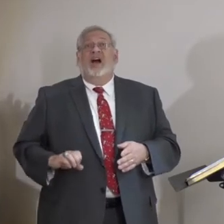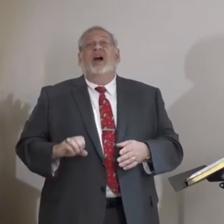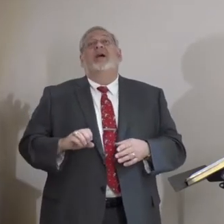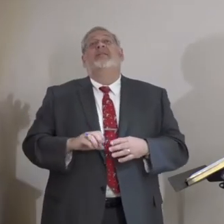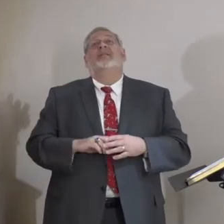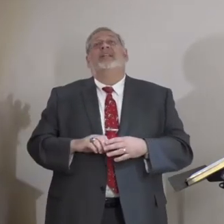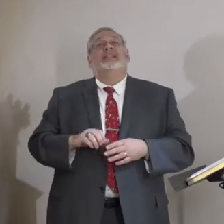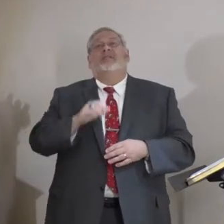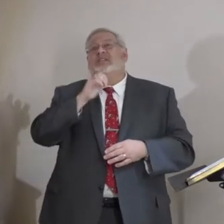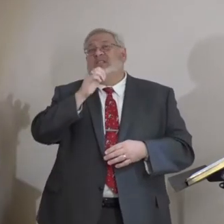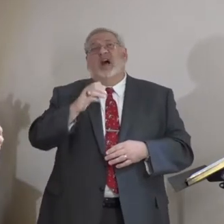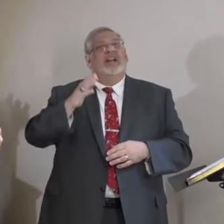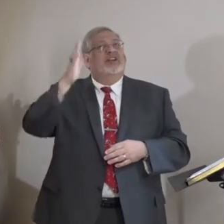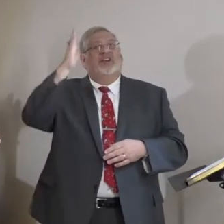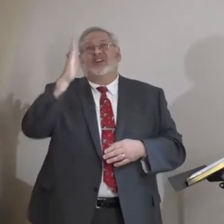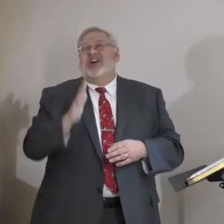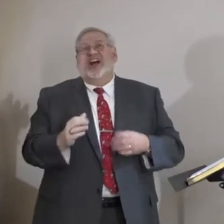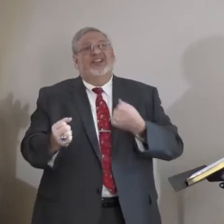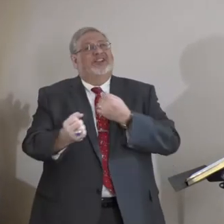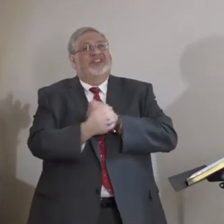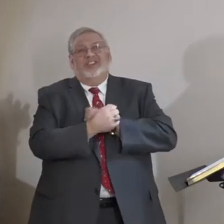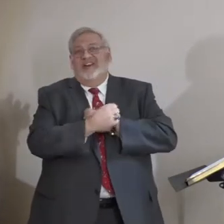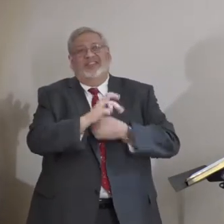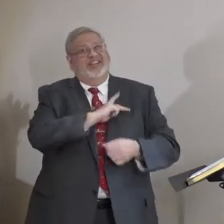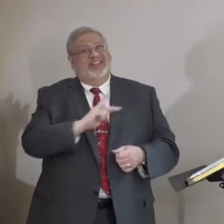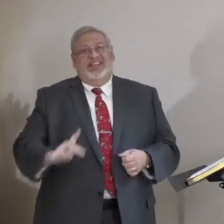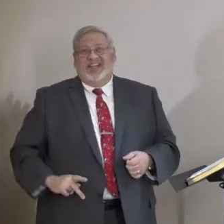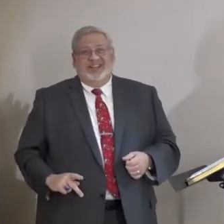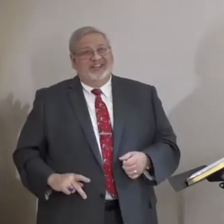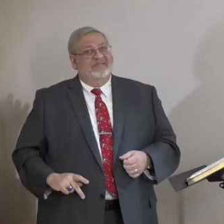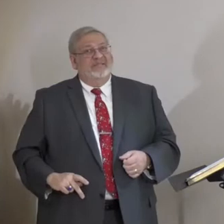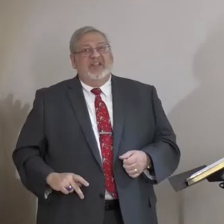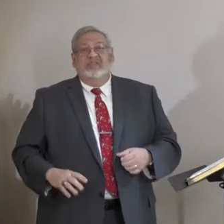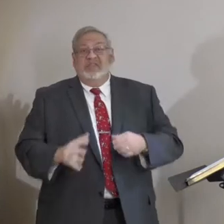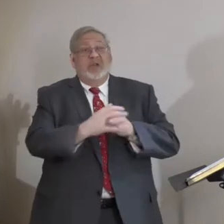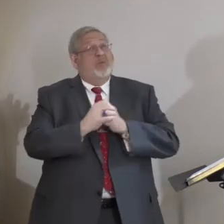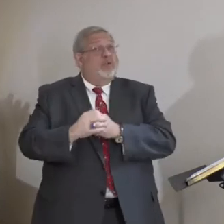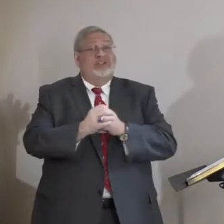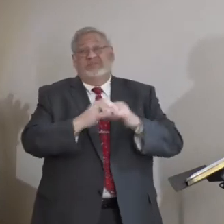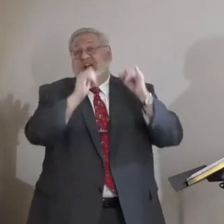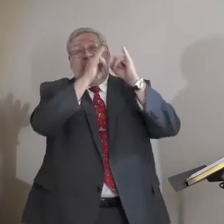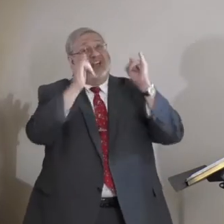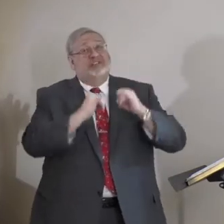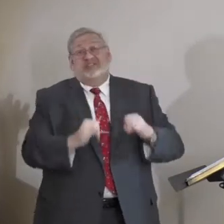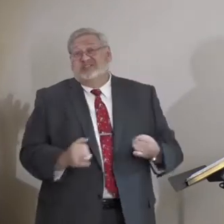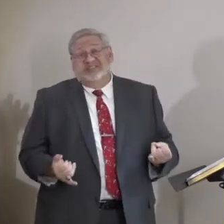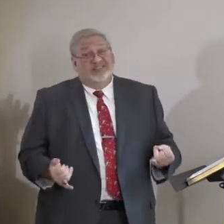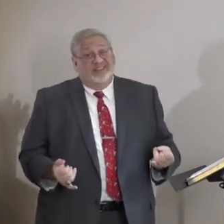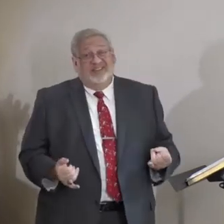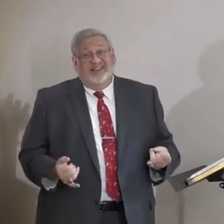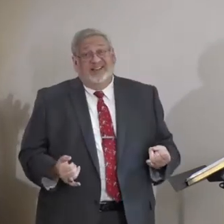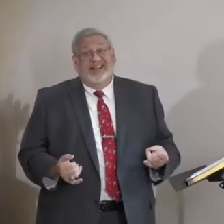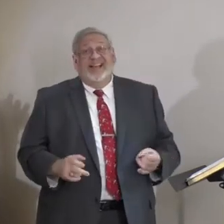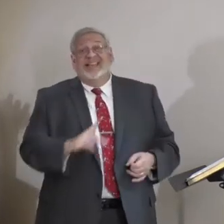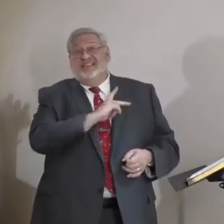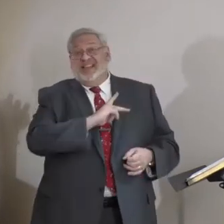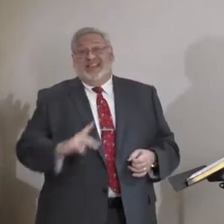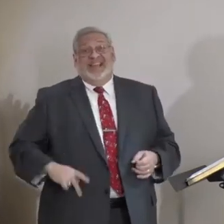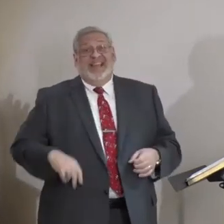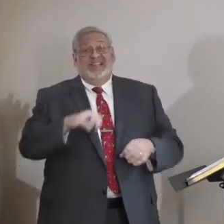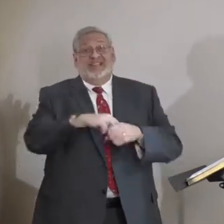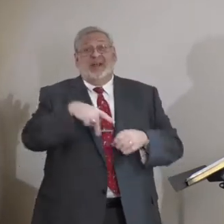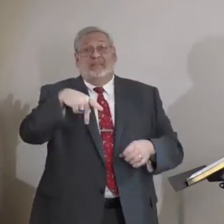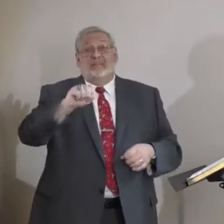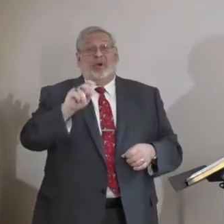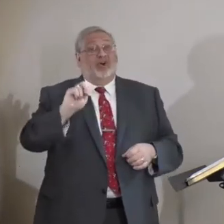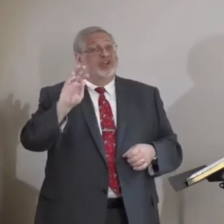not a God-loving empire. They were pagans. And the kings of Persia were using their